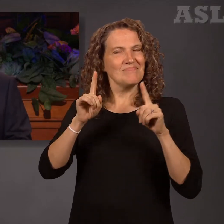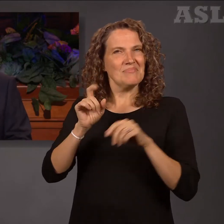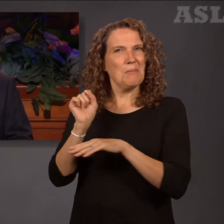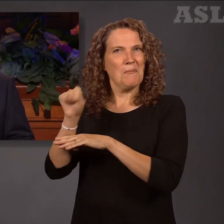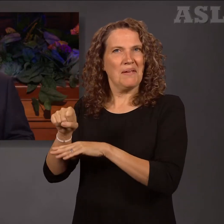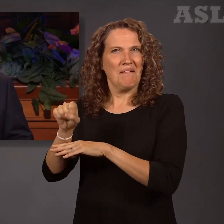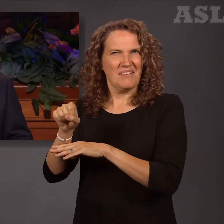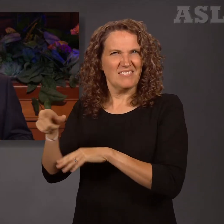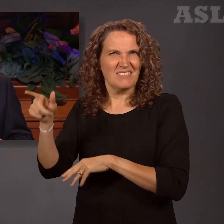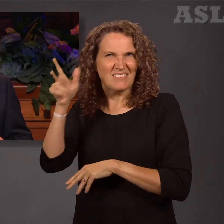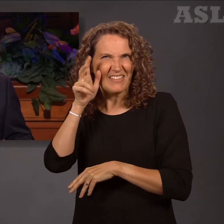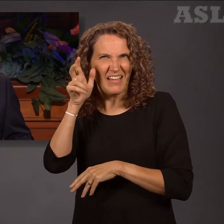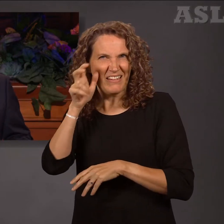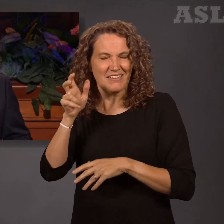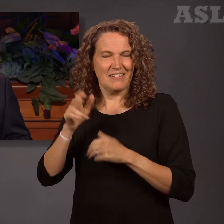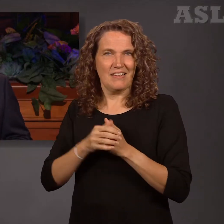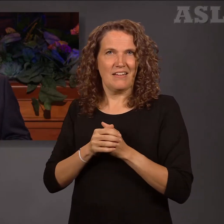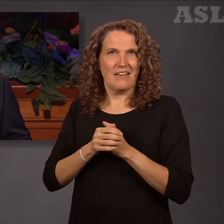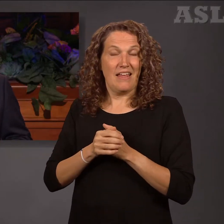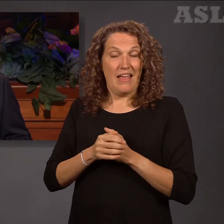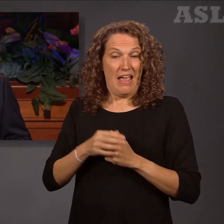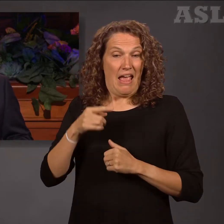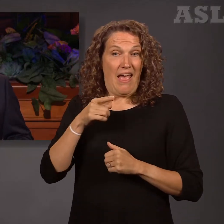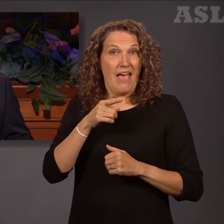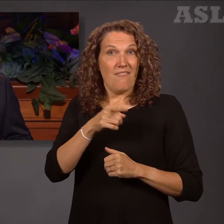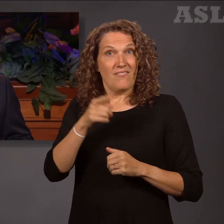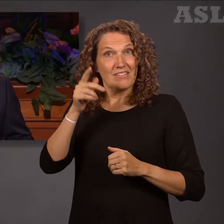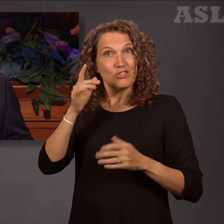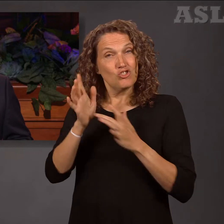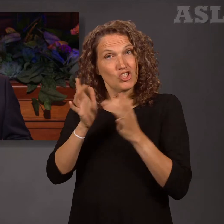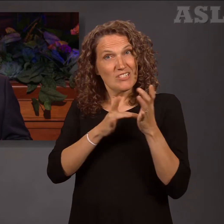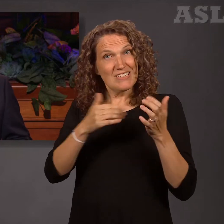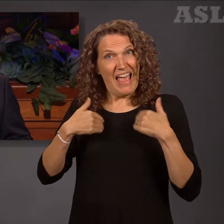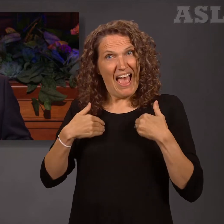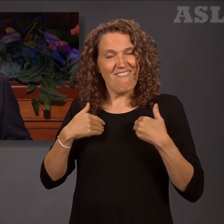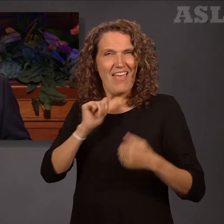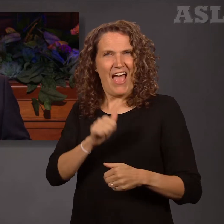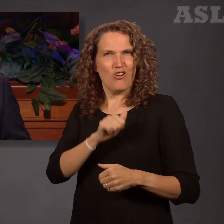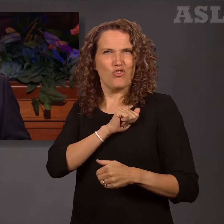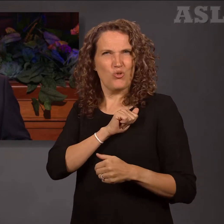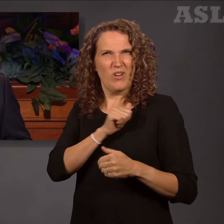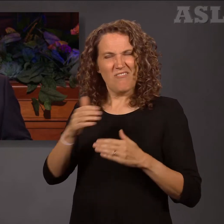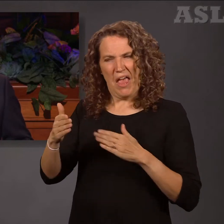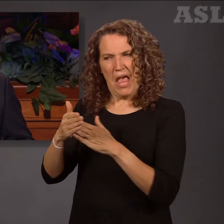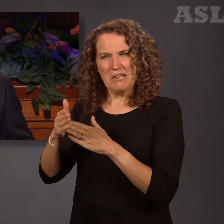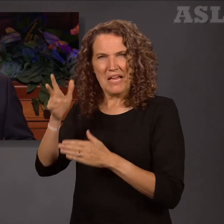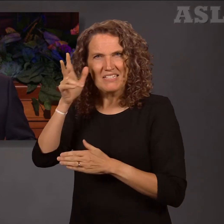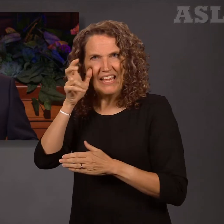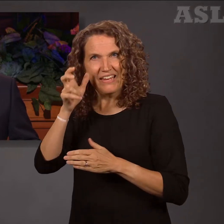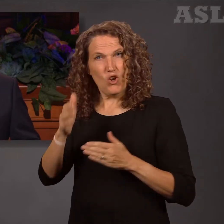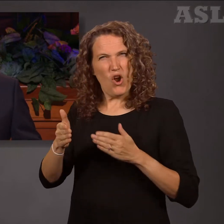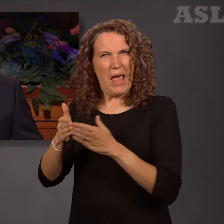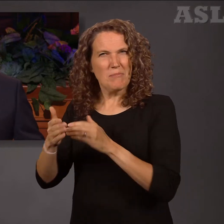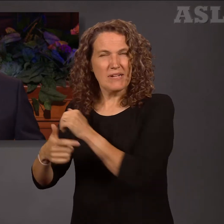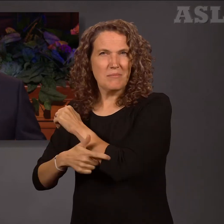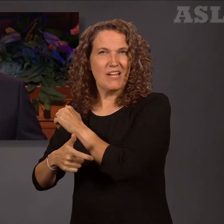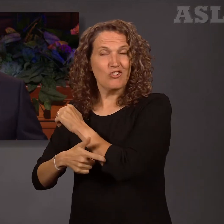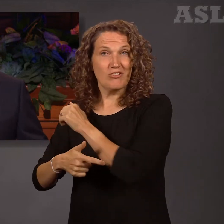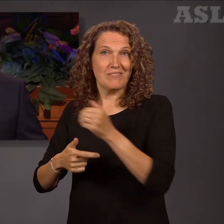an attitude of anti-Satan or anti-temptation have served Him? What made Jesus emerge triumphant from